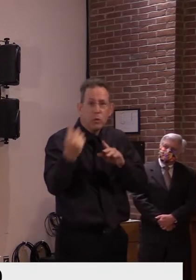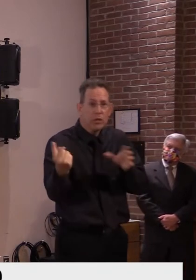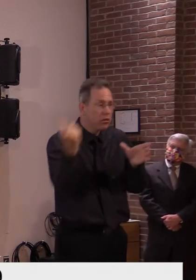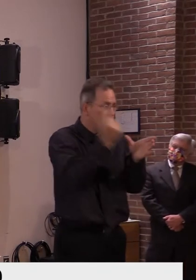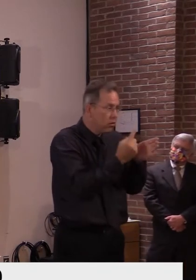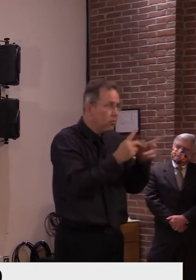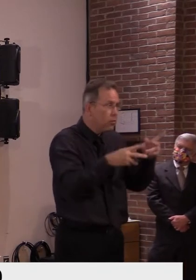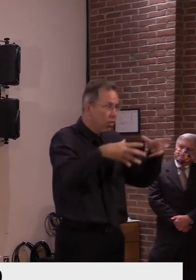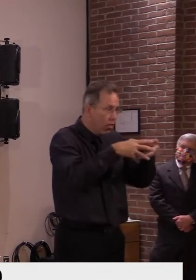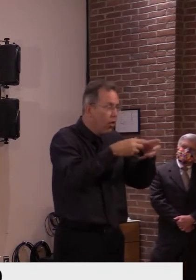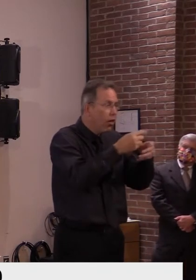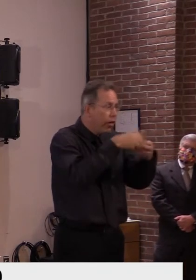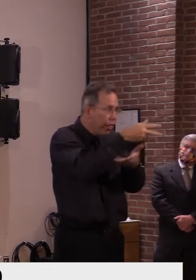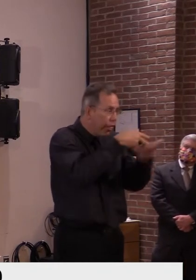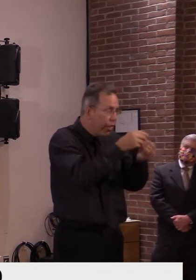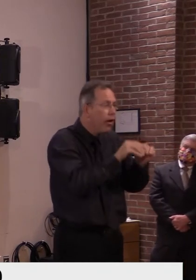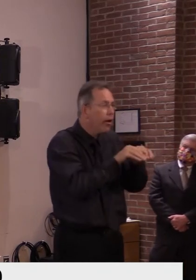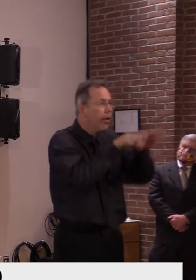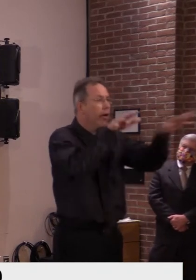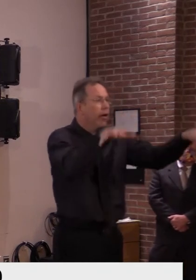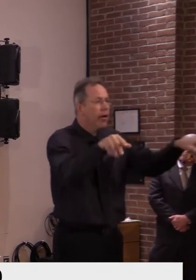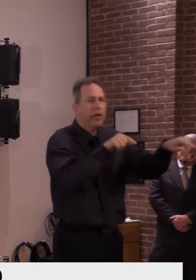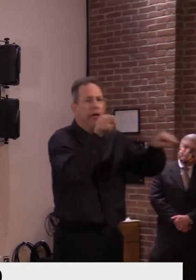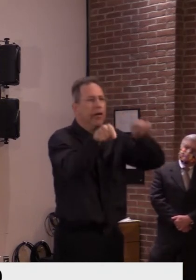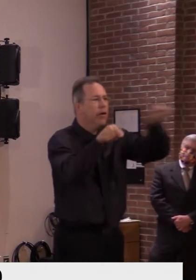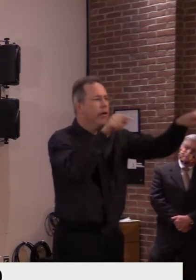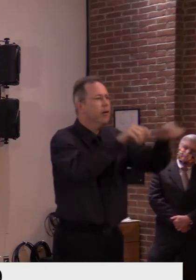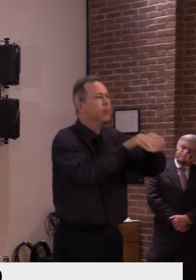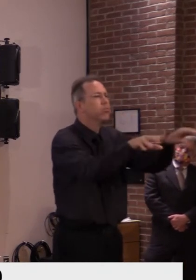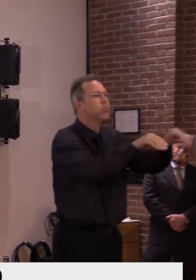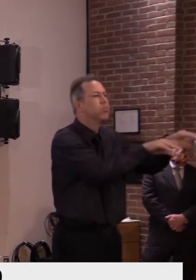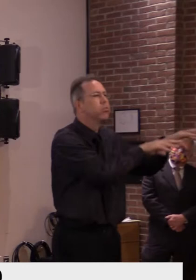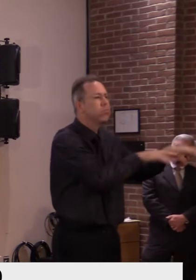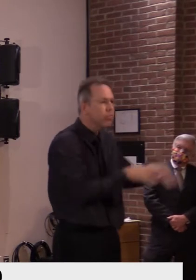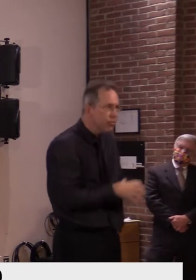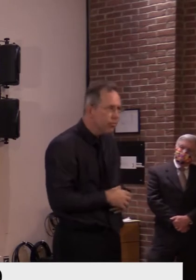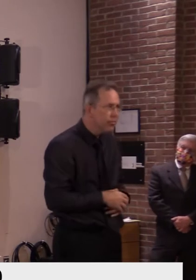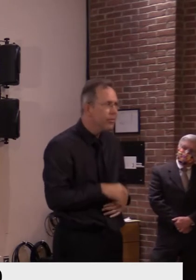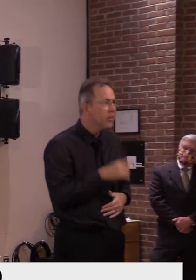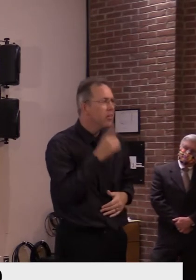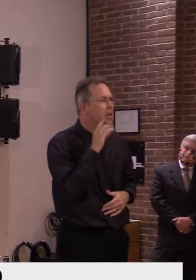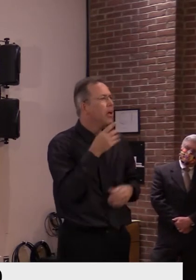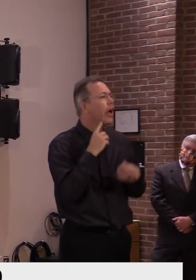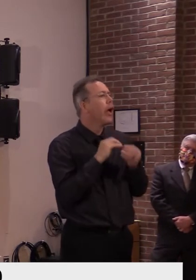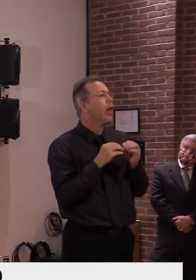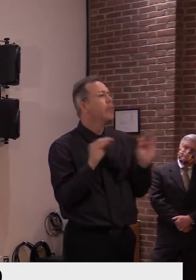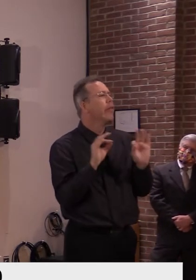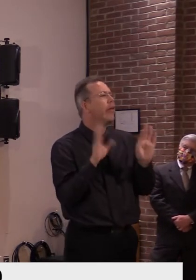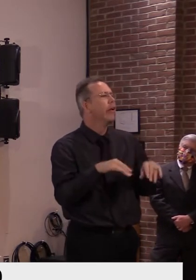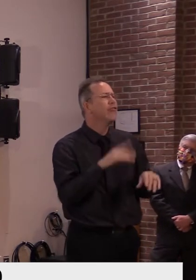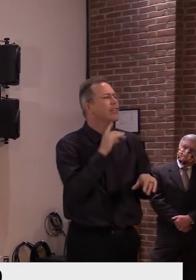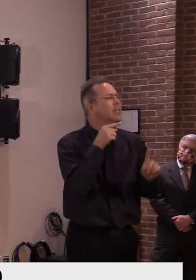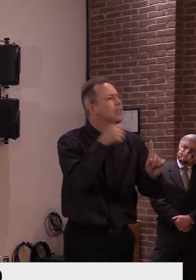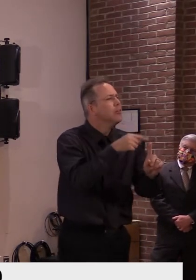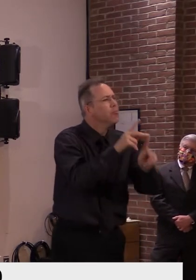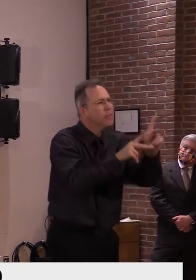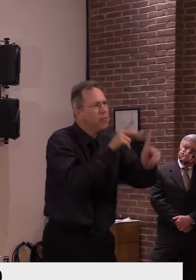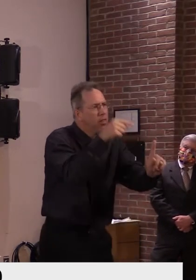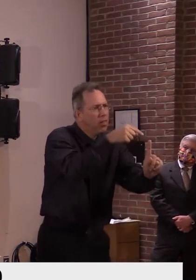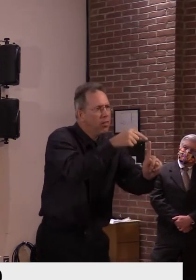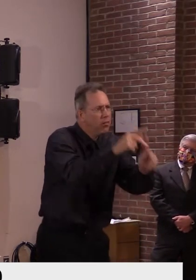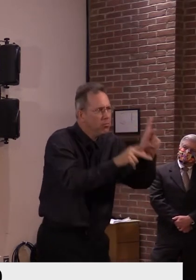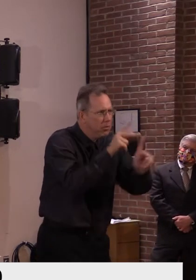are real people. You, me, our family, fellow Vermoners. My review of these outbreaks